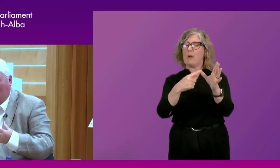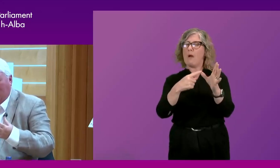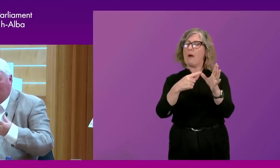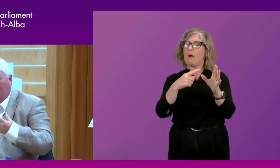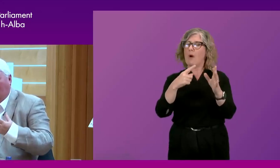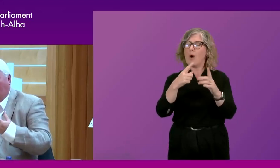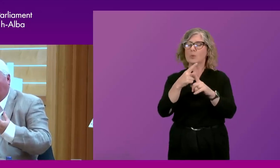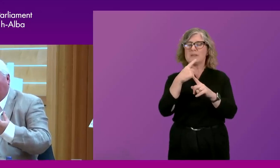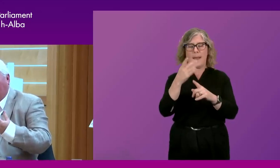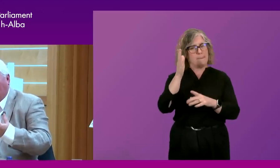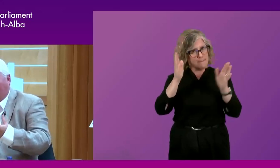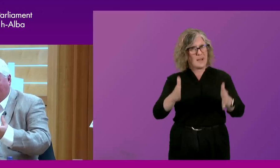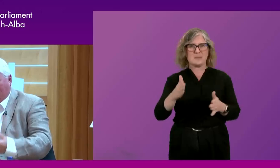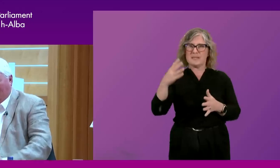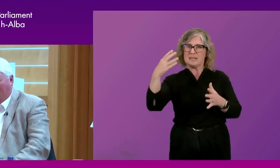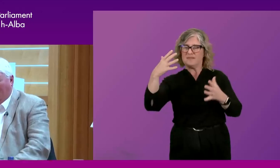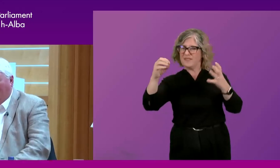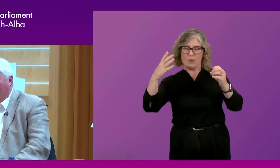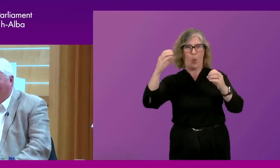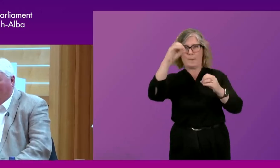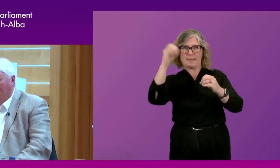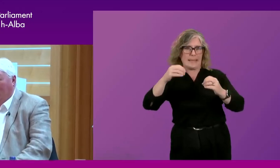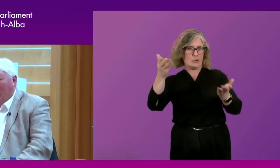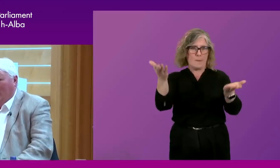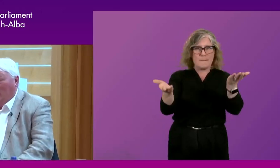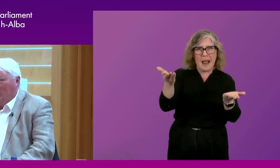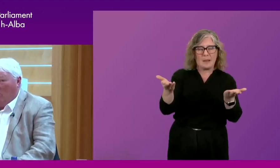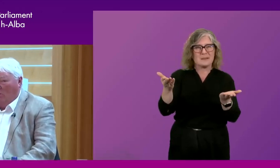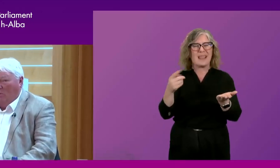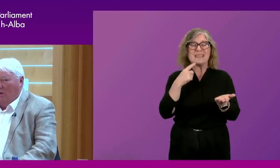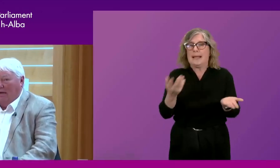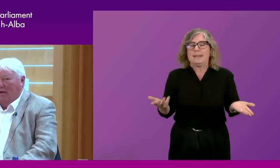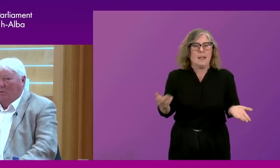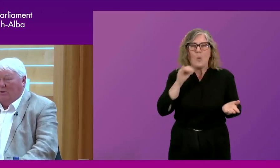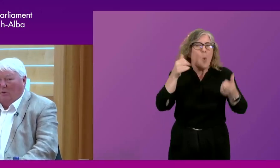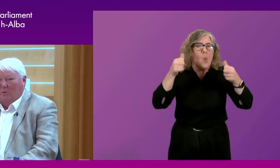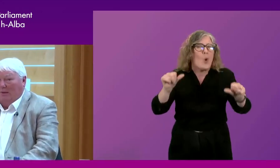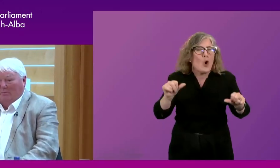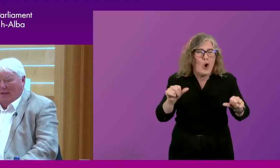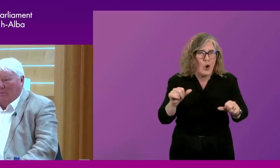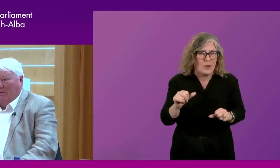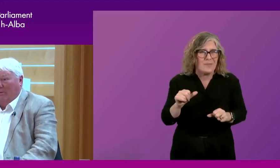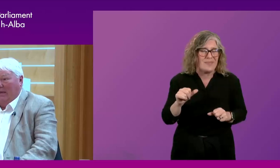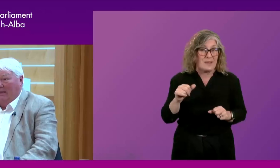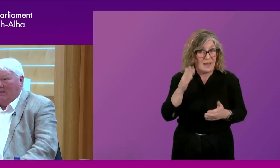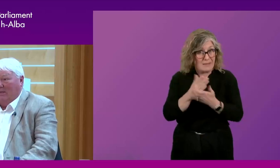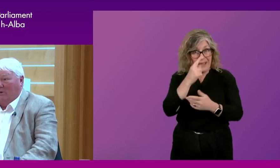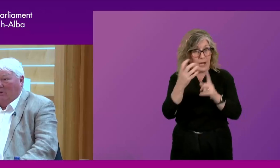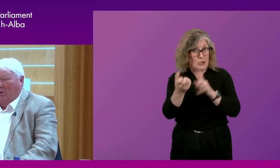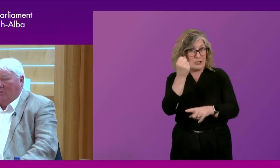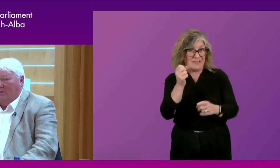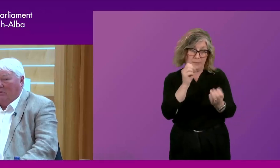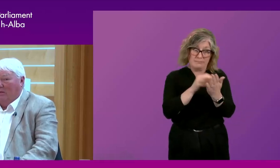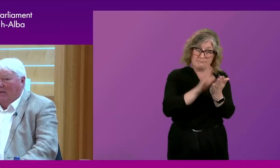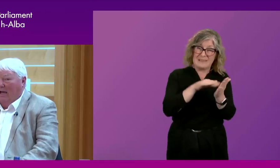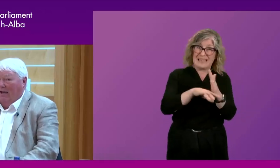enforced or, or, or, suggested, um, balance within the parliament was not going to work, was not going to be capable of being legislated